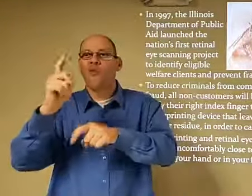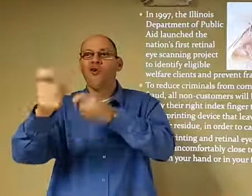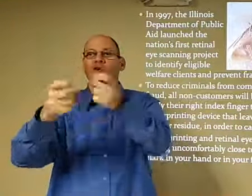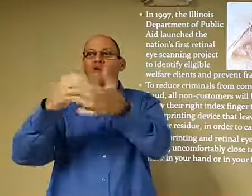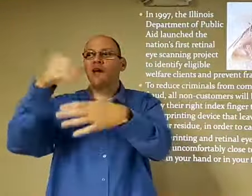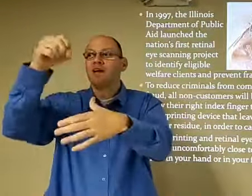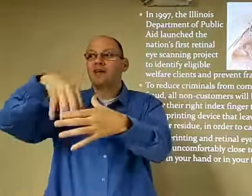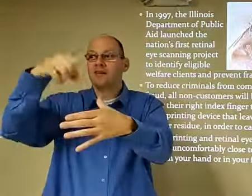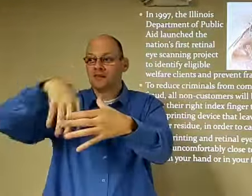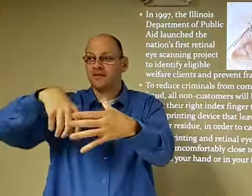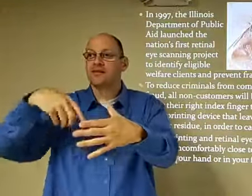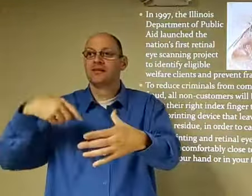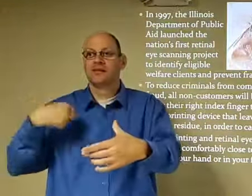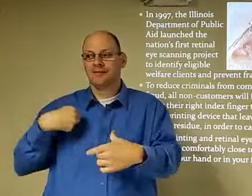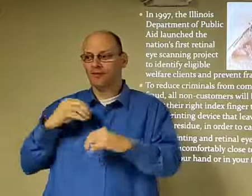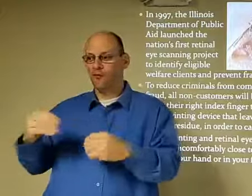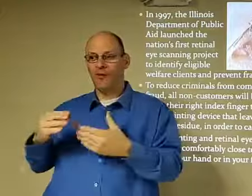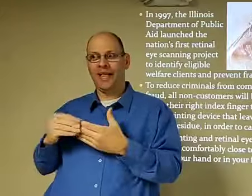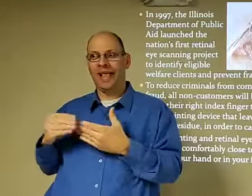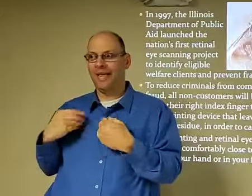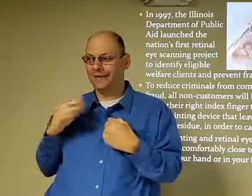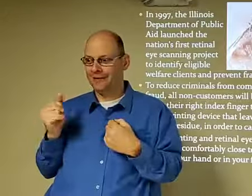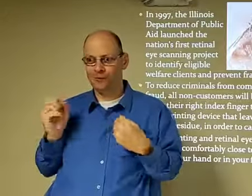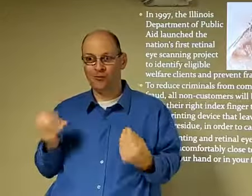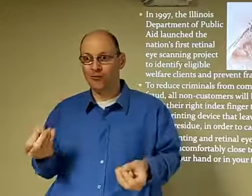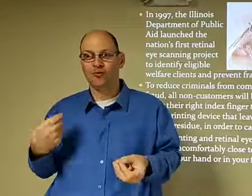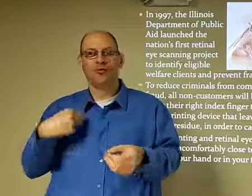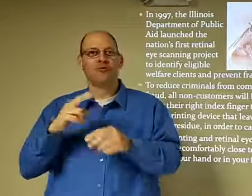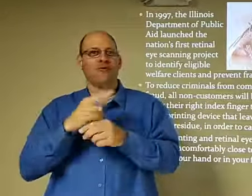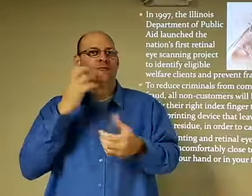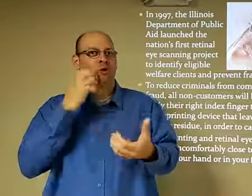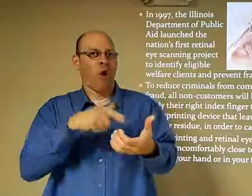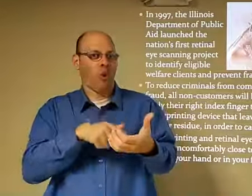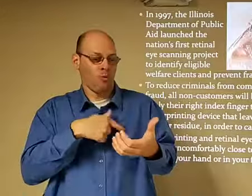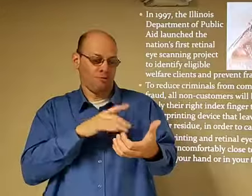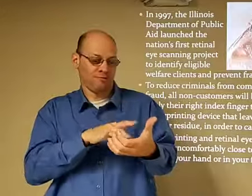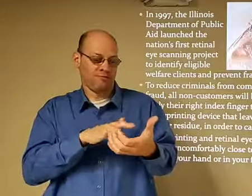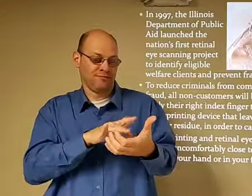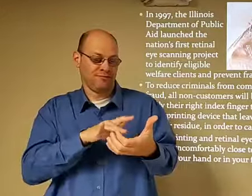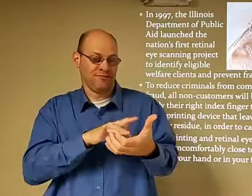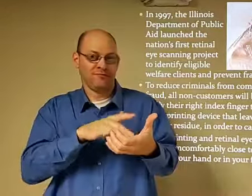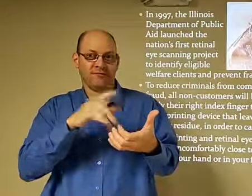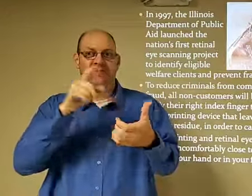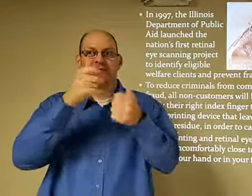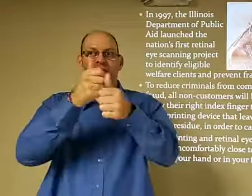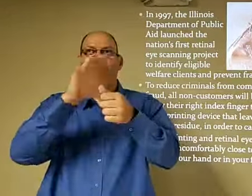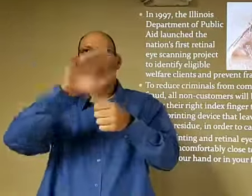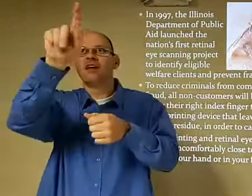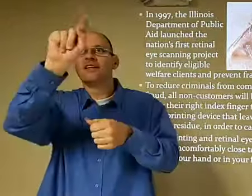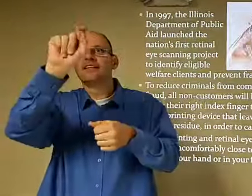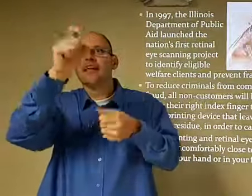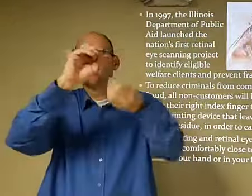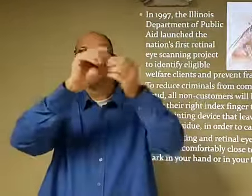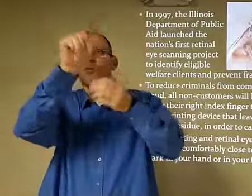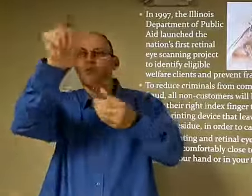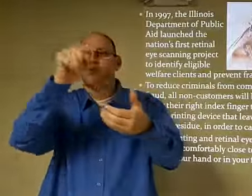So, like today, you know, churches, you know, they're accepting just using your phone by texting to a number